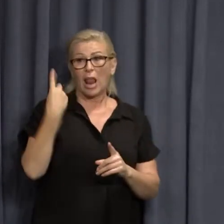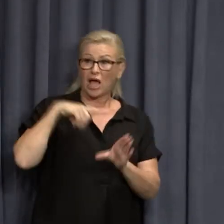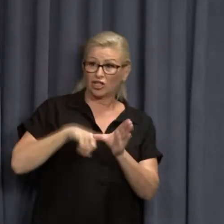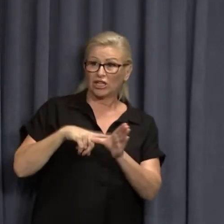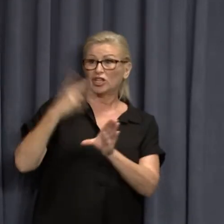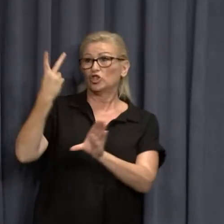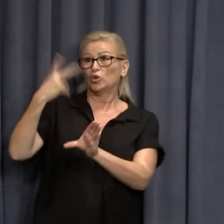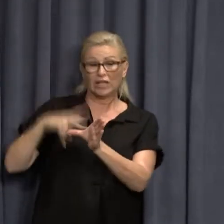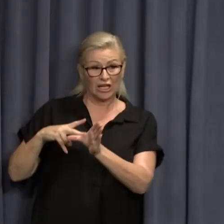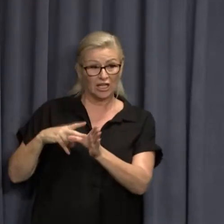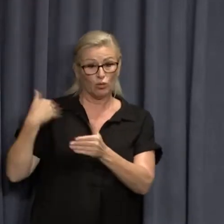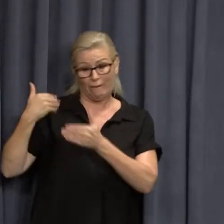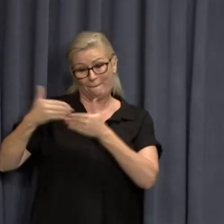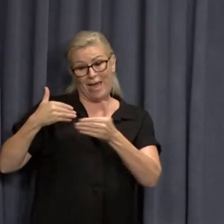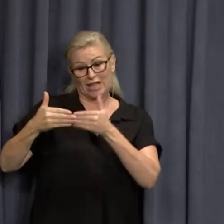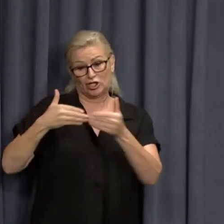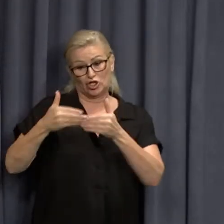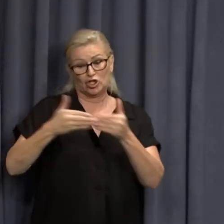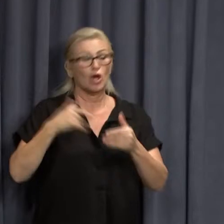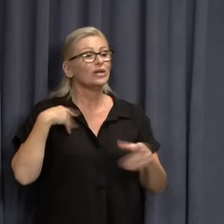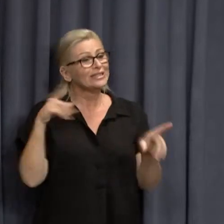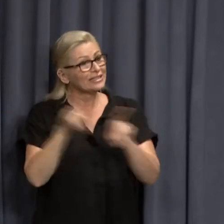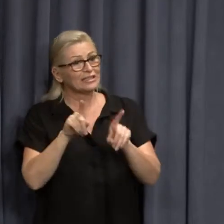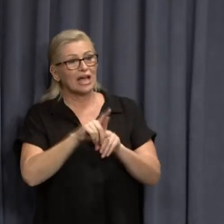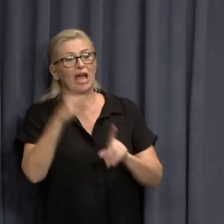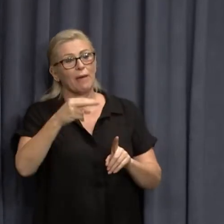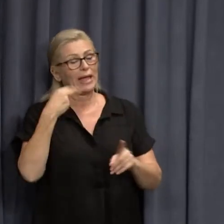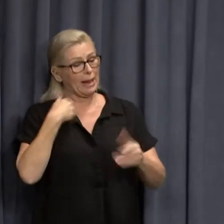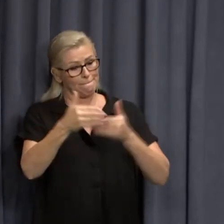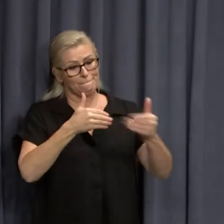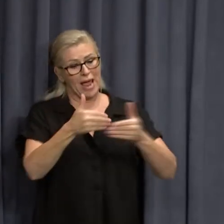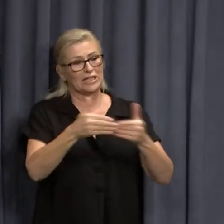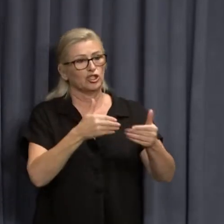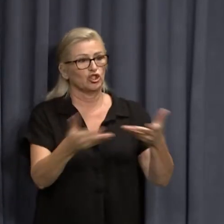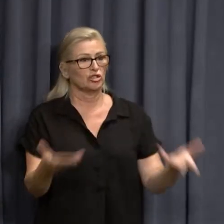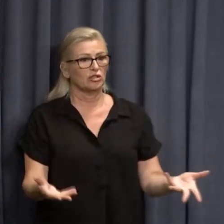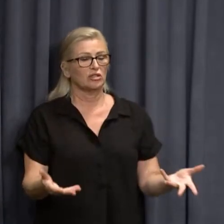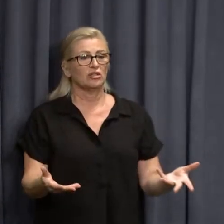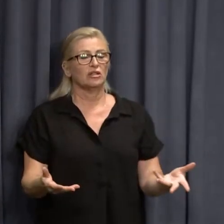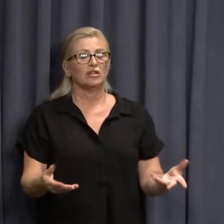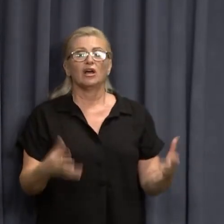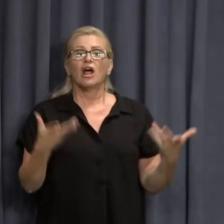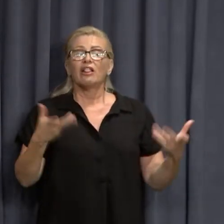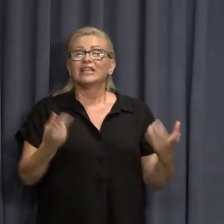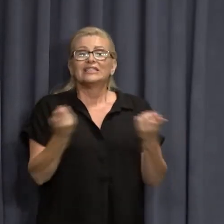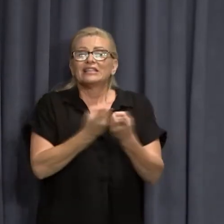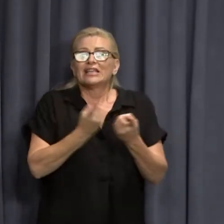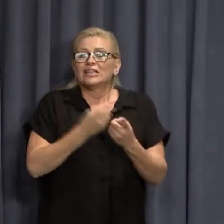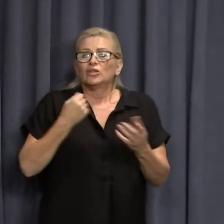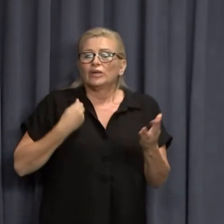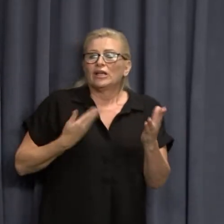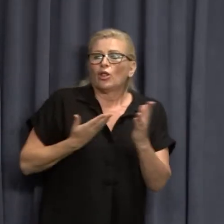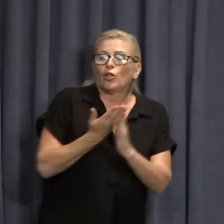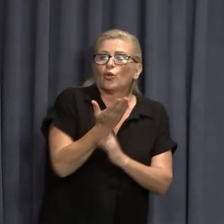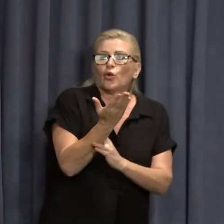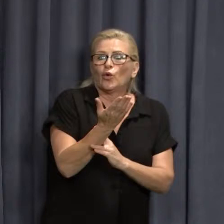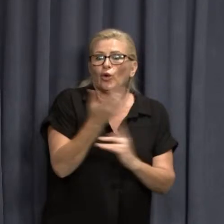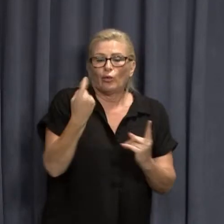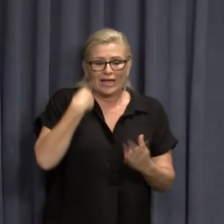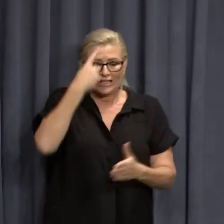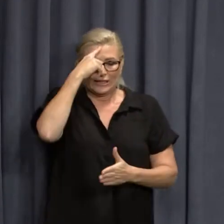We'll do our best to manage it again over the last two years. These days and these things we go through are very trying and